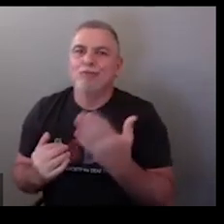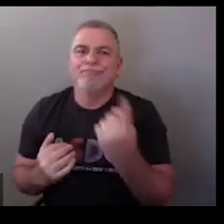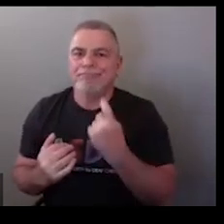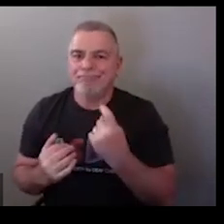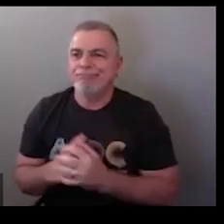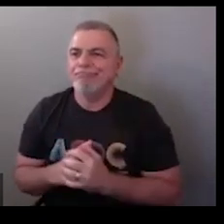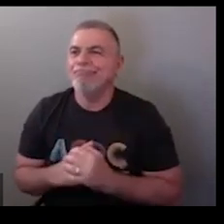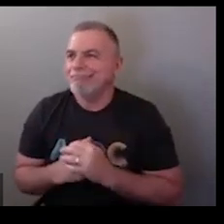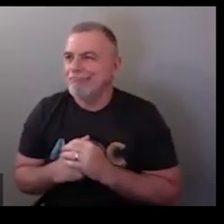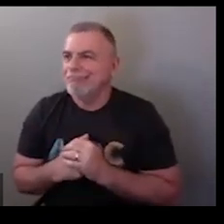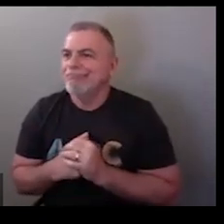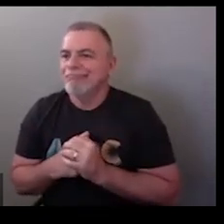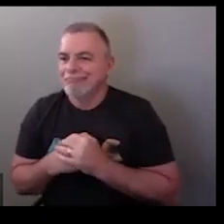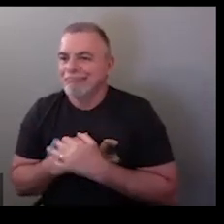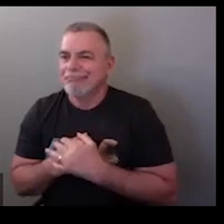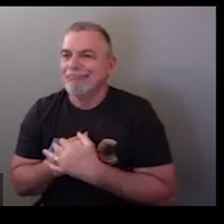but good question